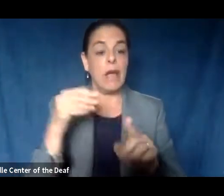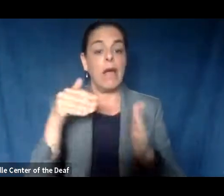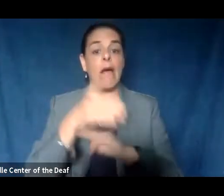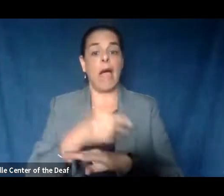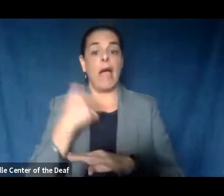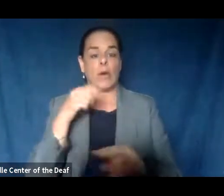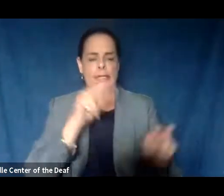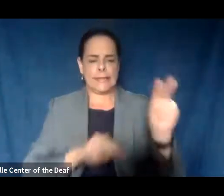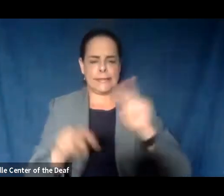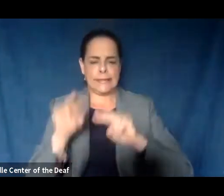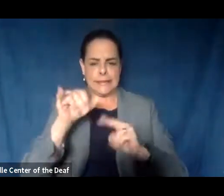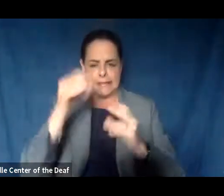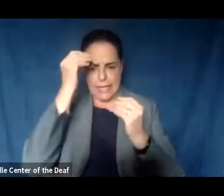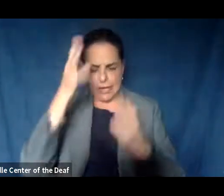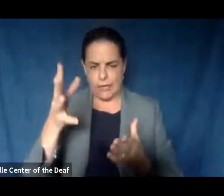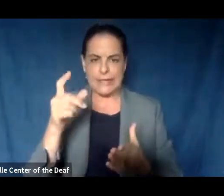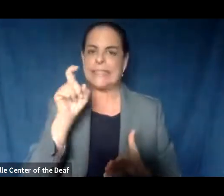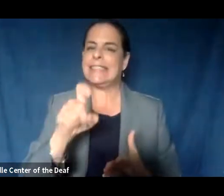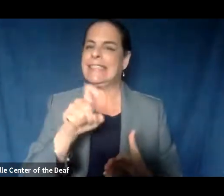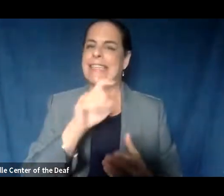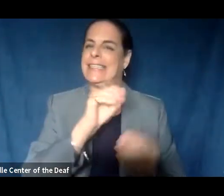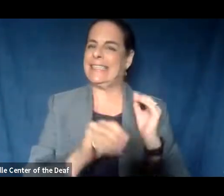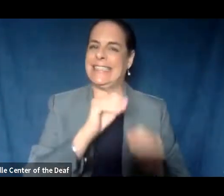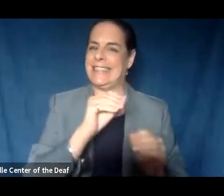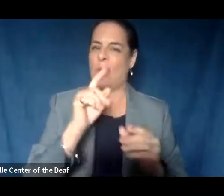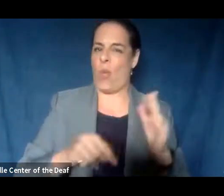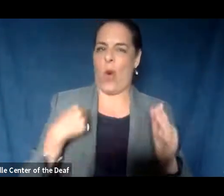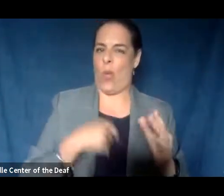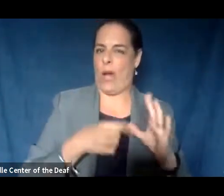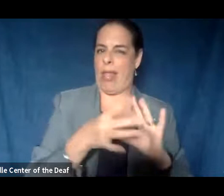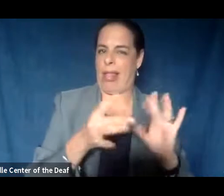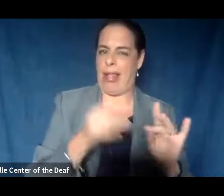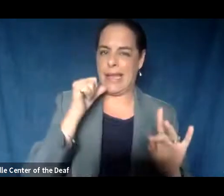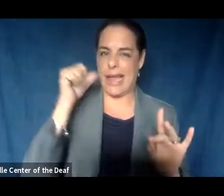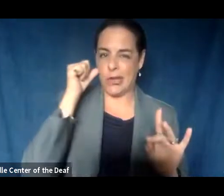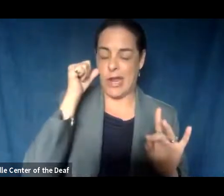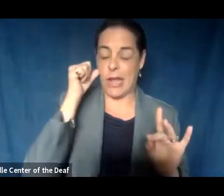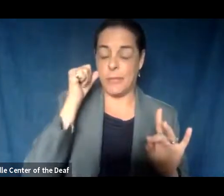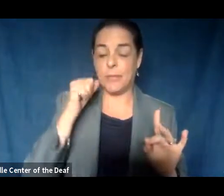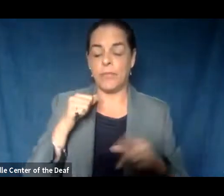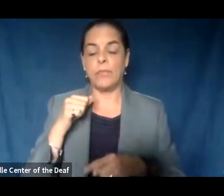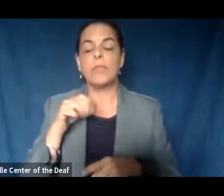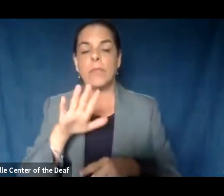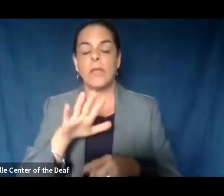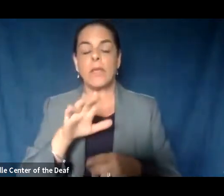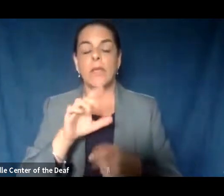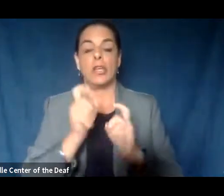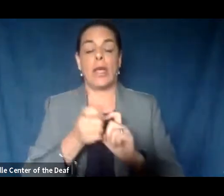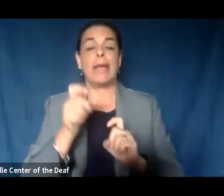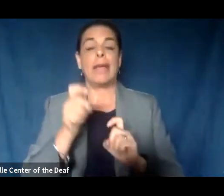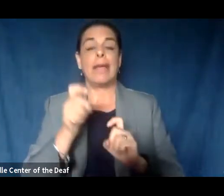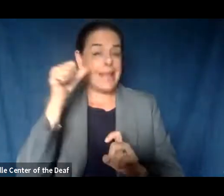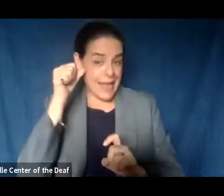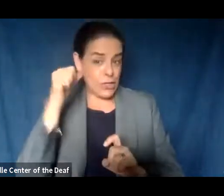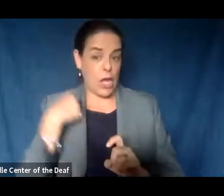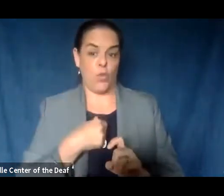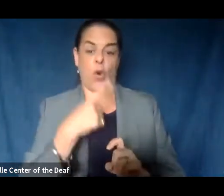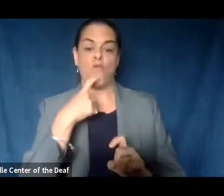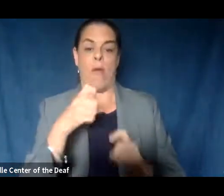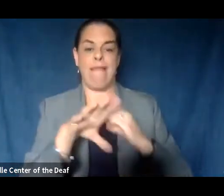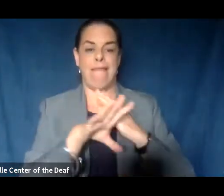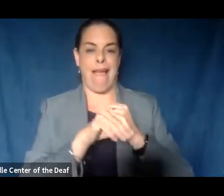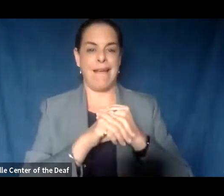we need to correct what we said yesterday. Because of the increases, we were also at a red light yesterday and the day before.